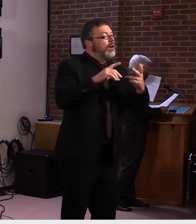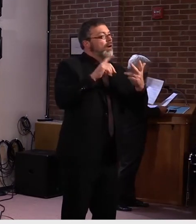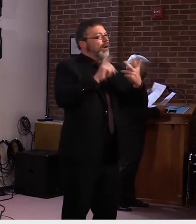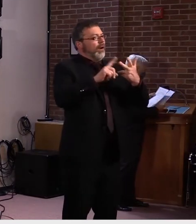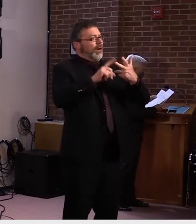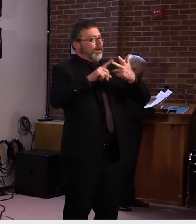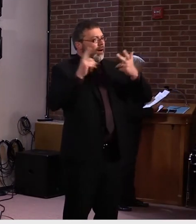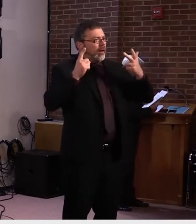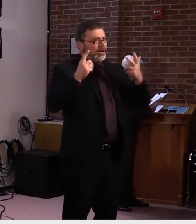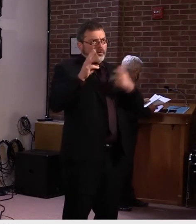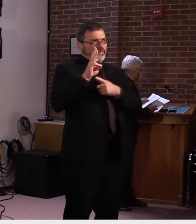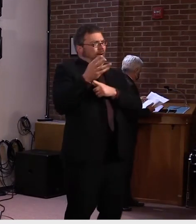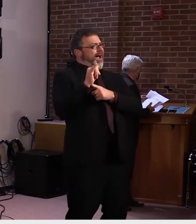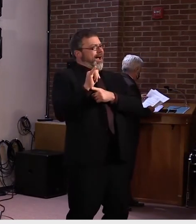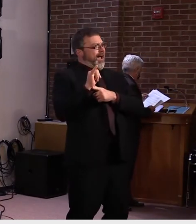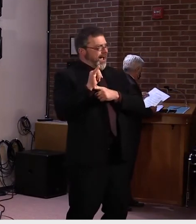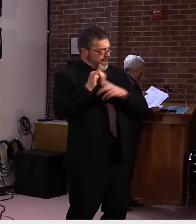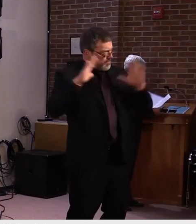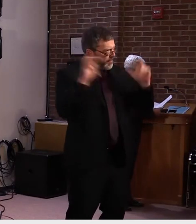instruction?